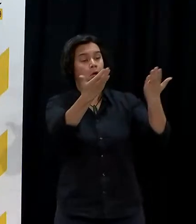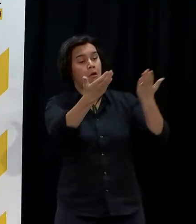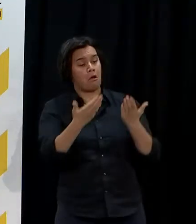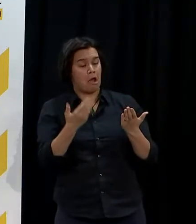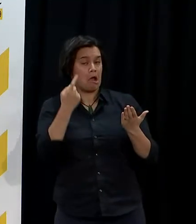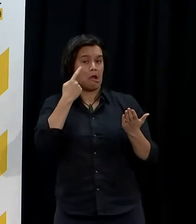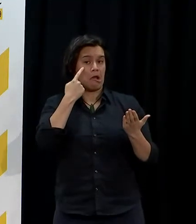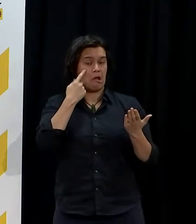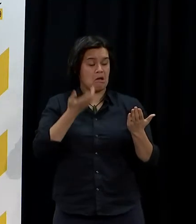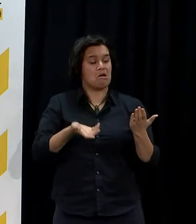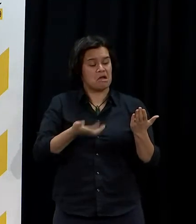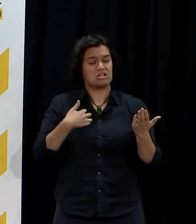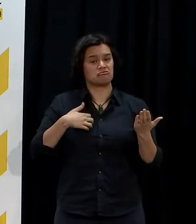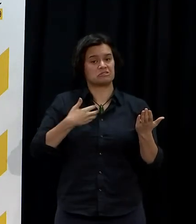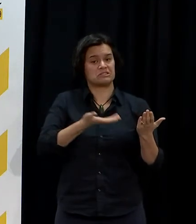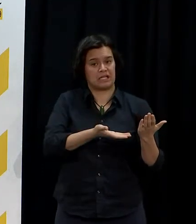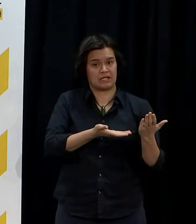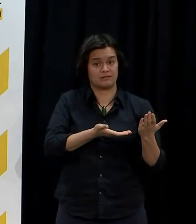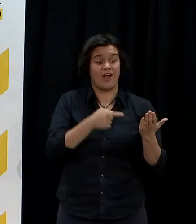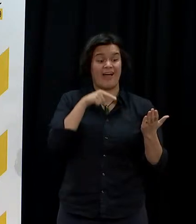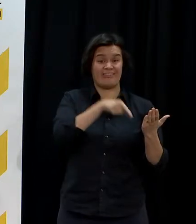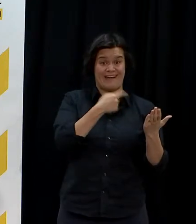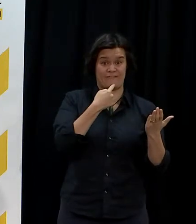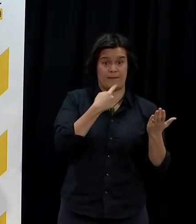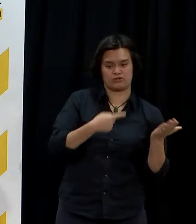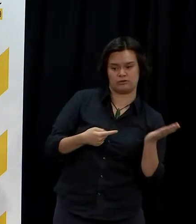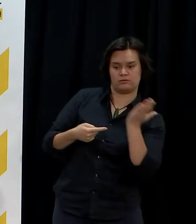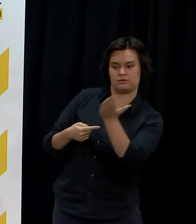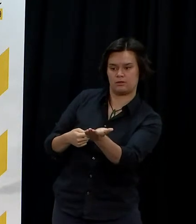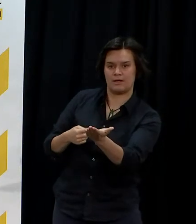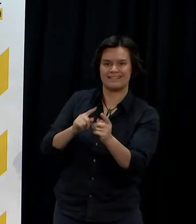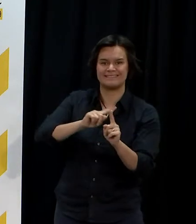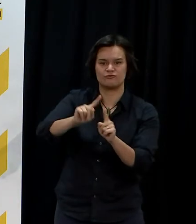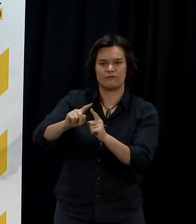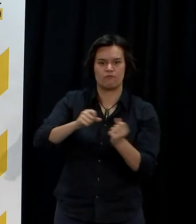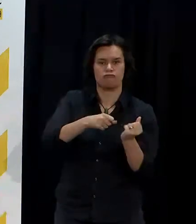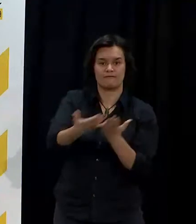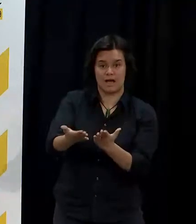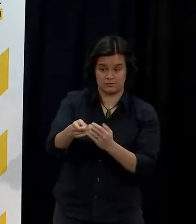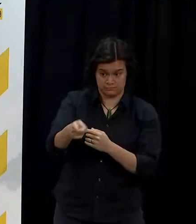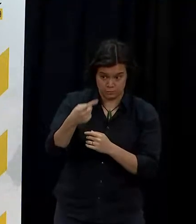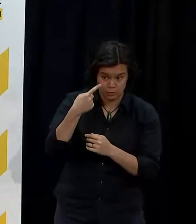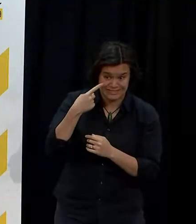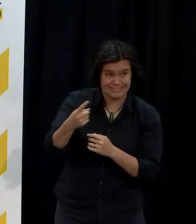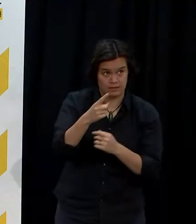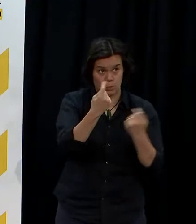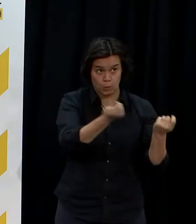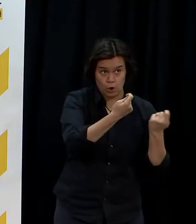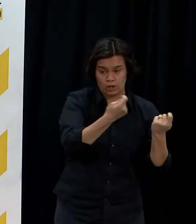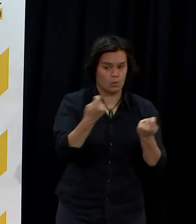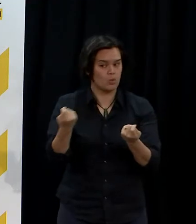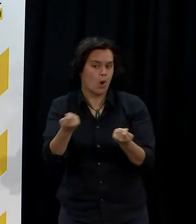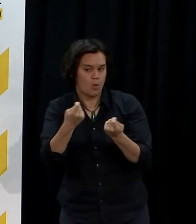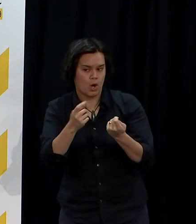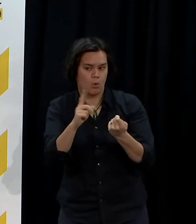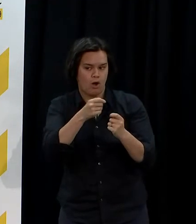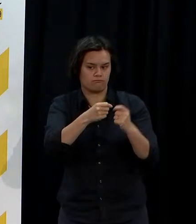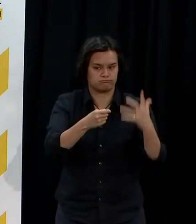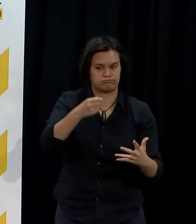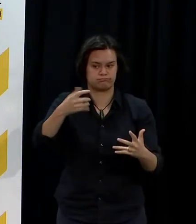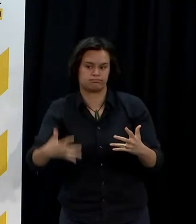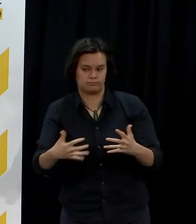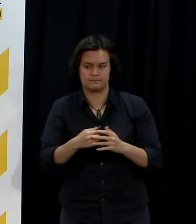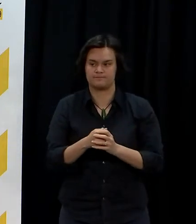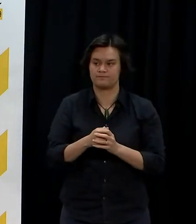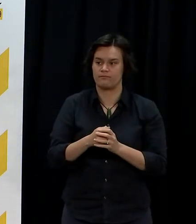make sure we provide providers so they can see what's being used overseas. So it sounds as if you're saying that basically if motor health providers think it is a strategy that works like